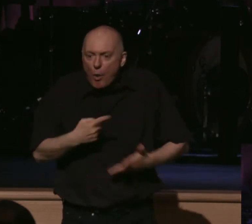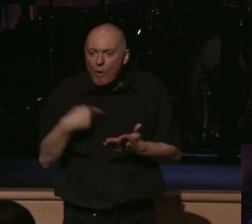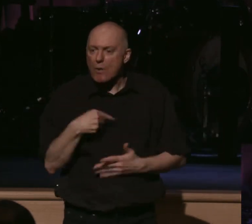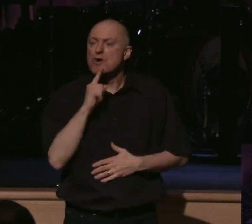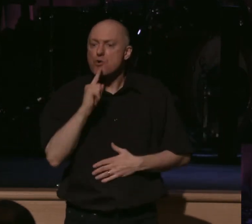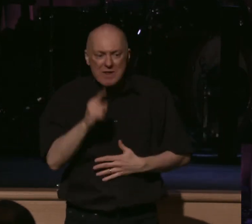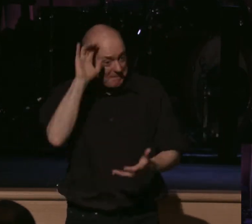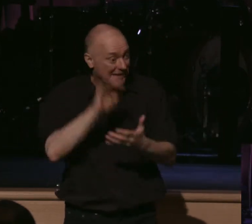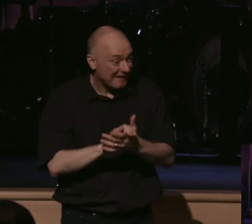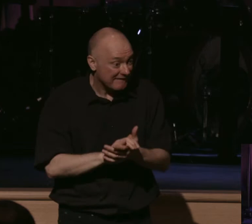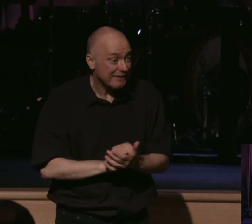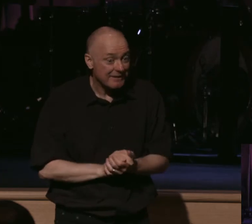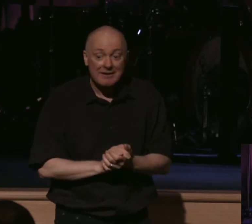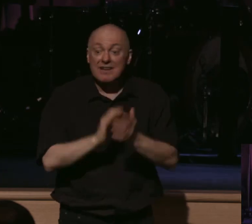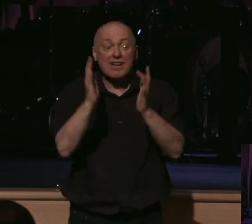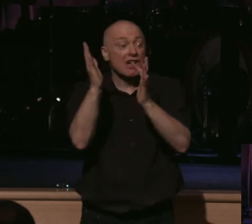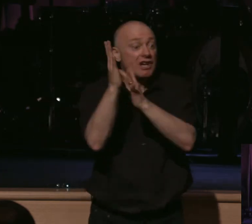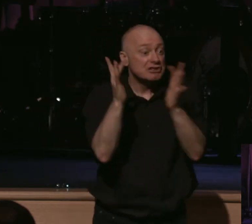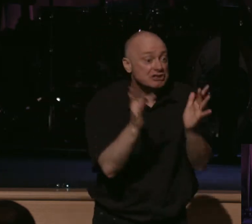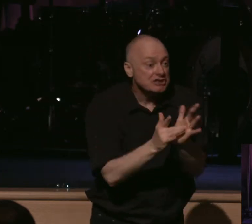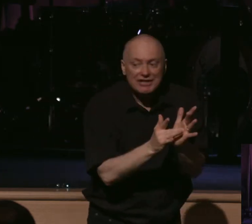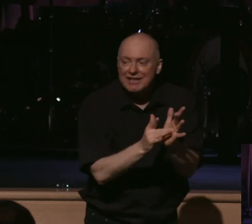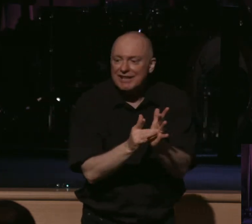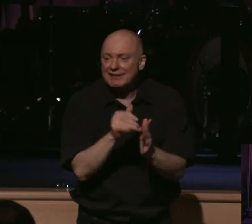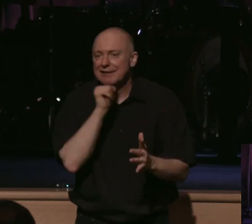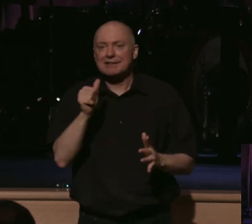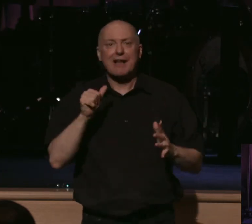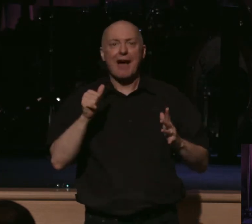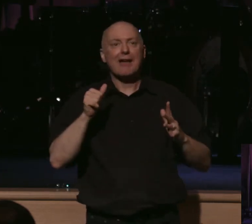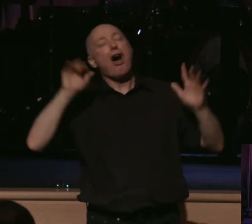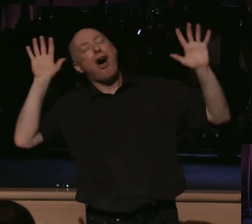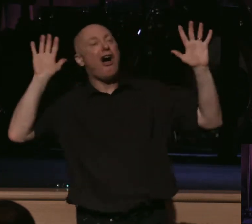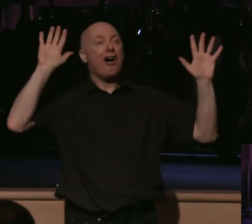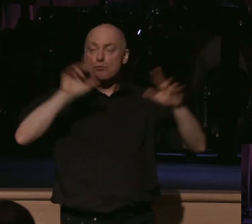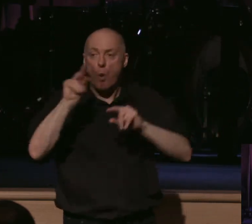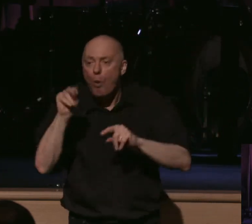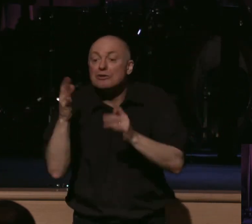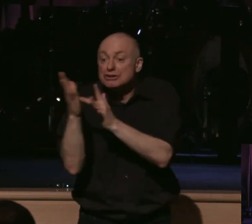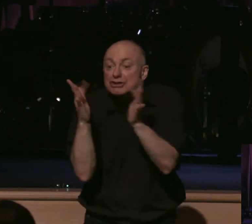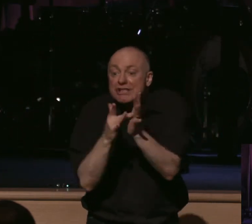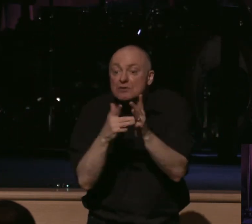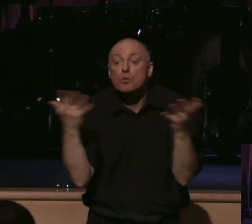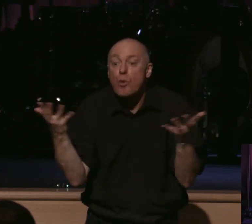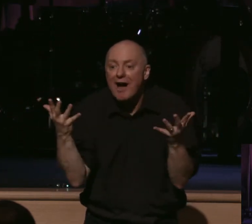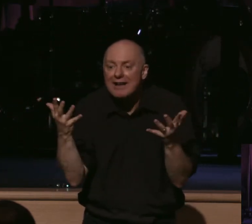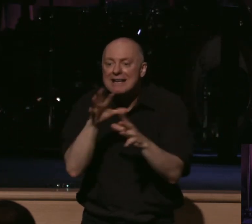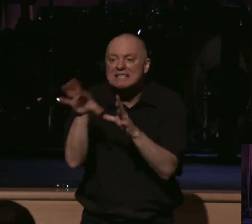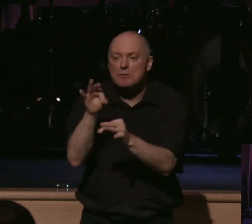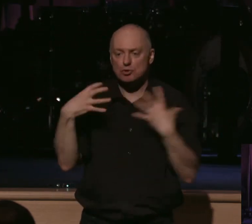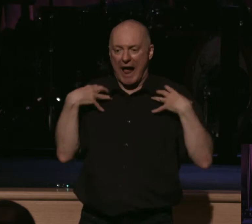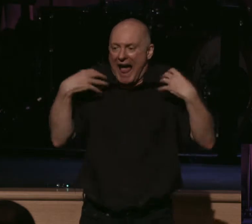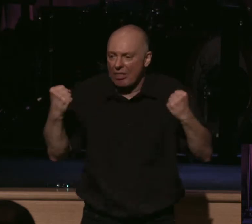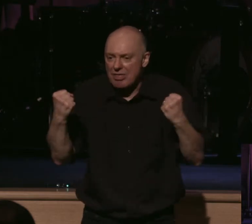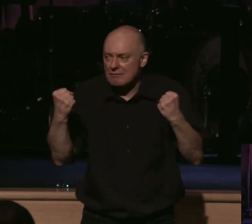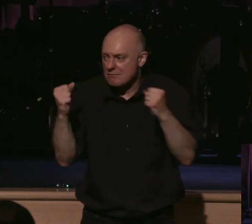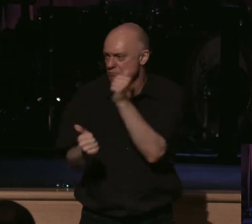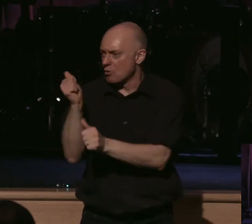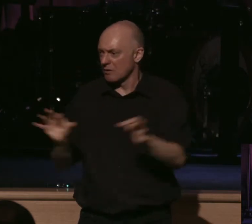really believe. Jesus was not into spiritual hype, but Jesus was into spiritual health. And